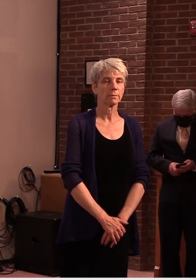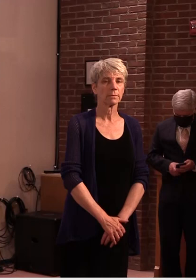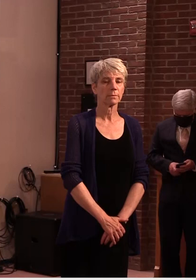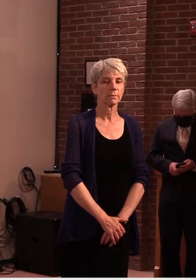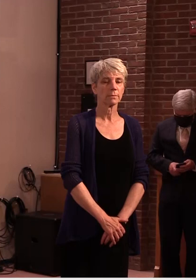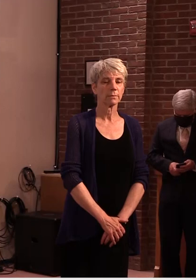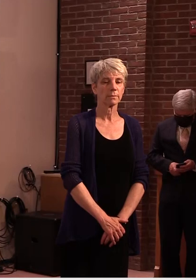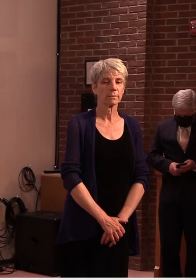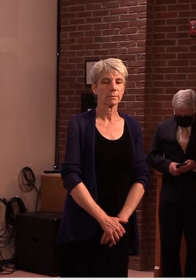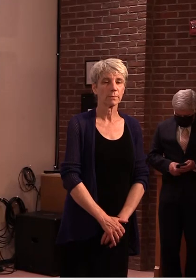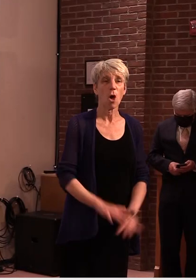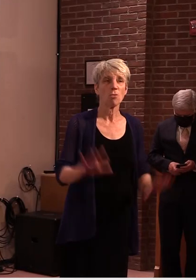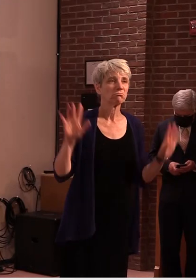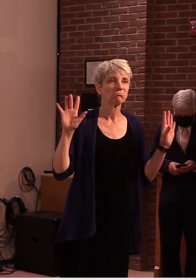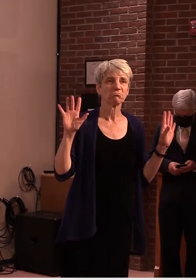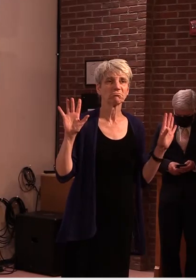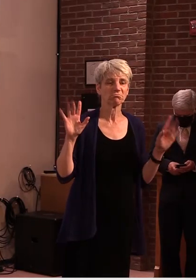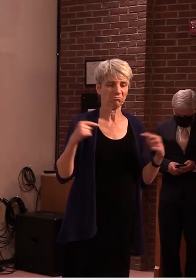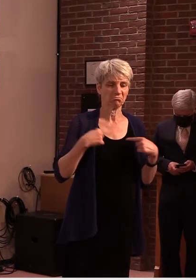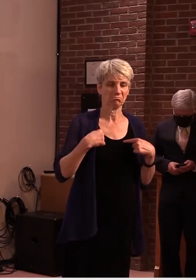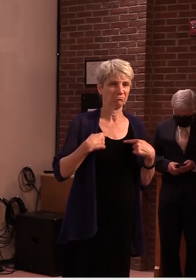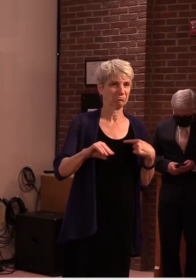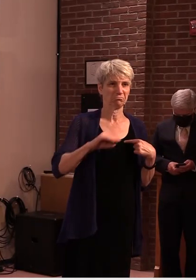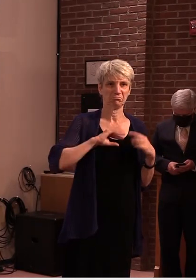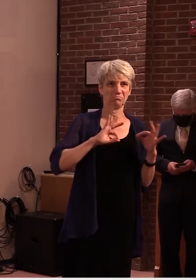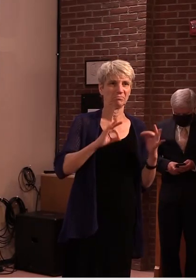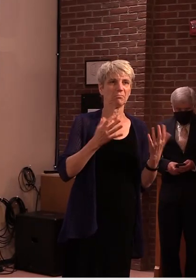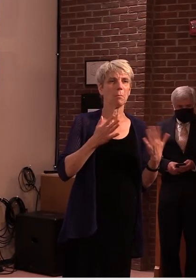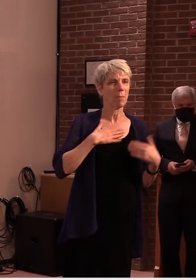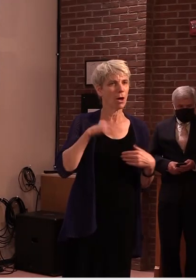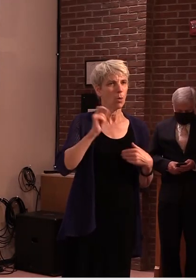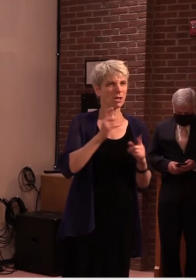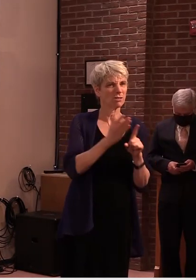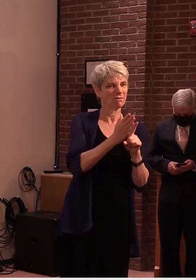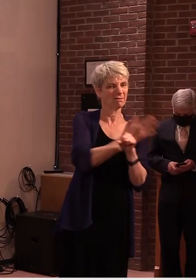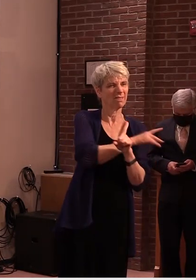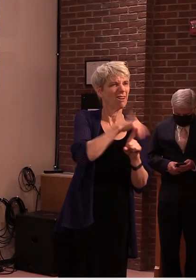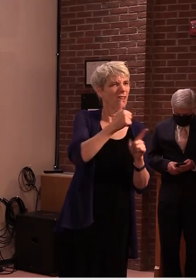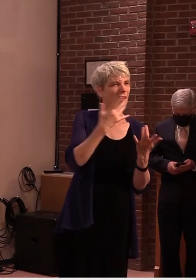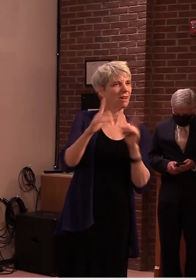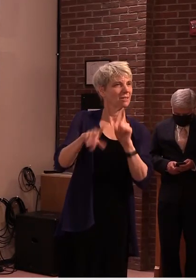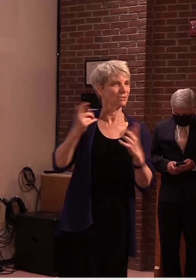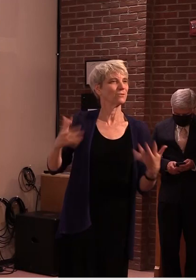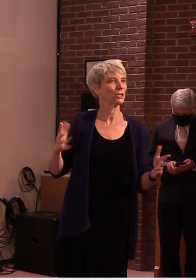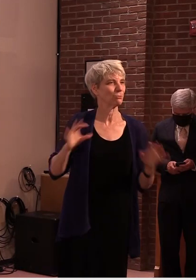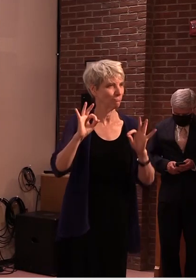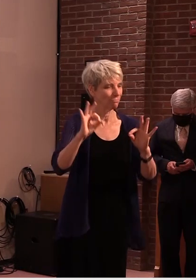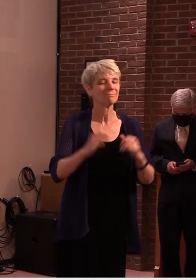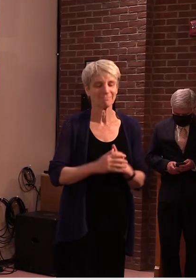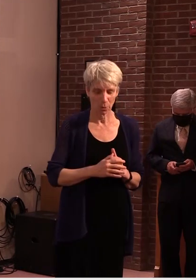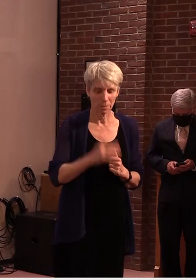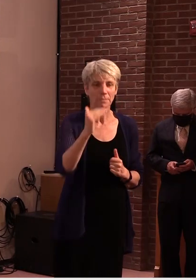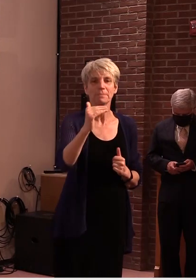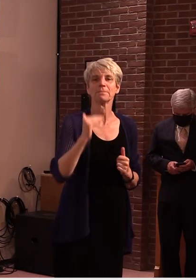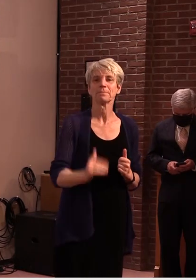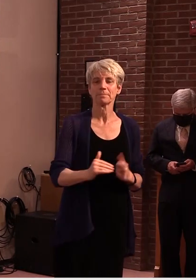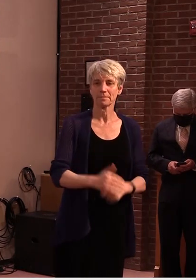all my questions were asked so i'll just pass thank you thanks aaron steve nek tv